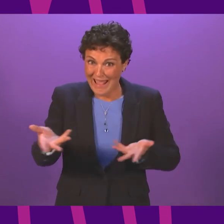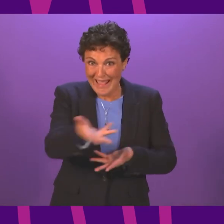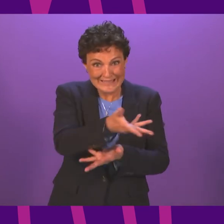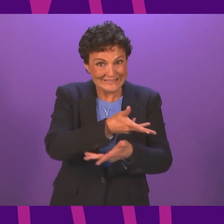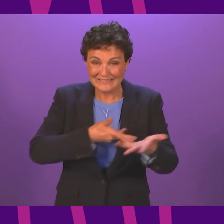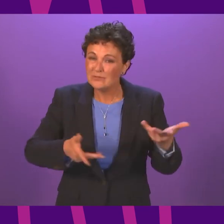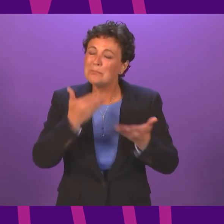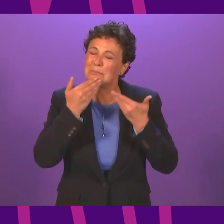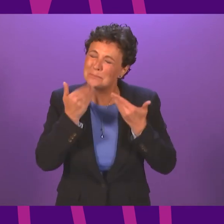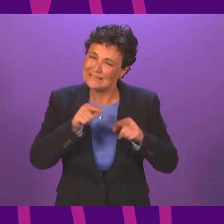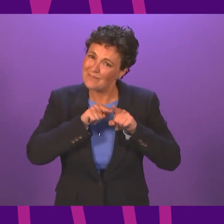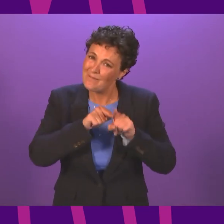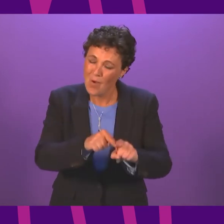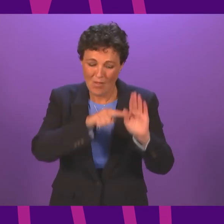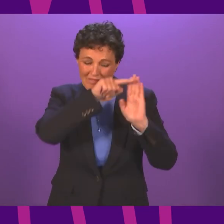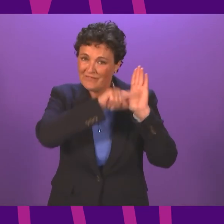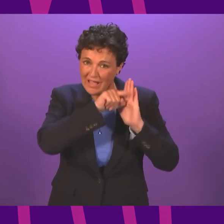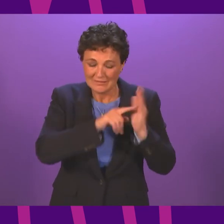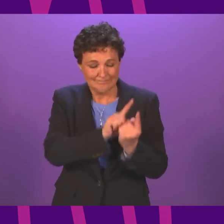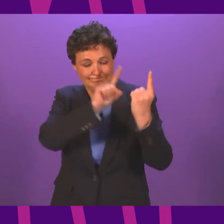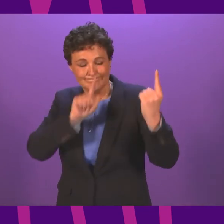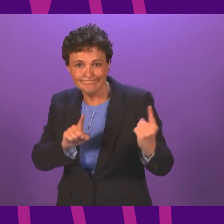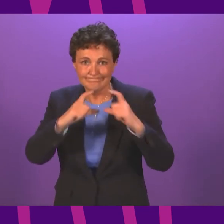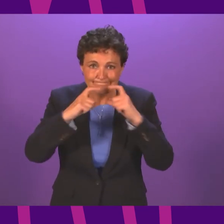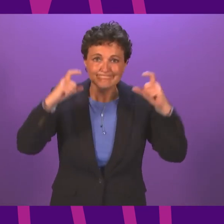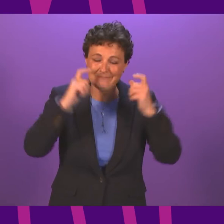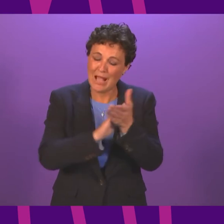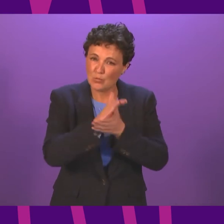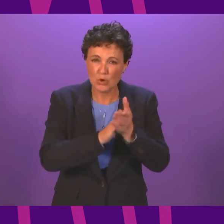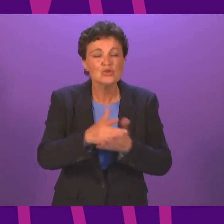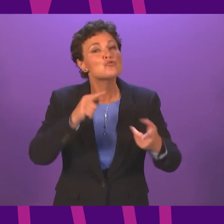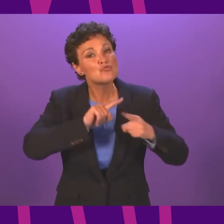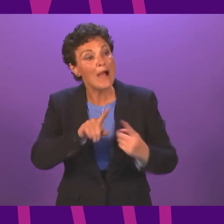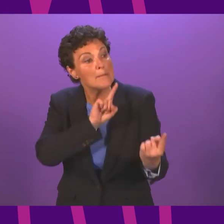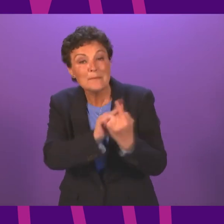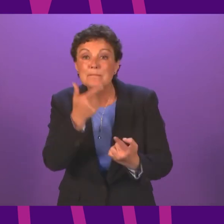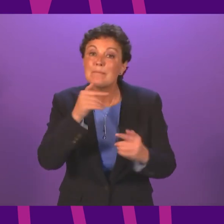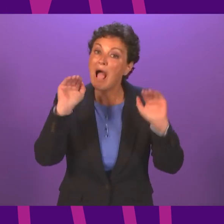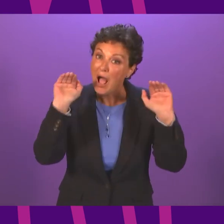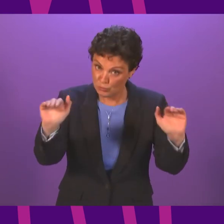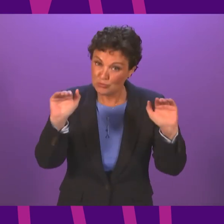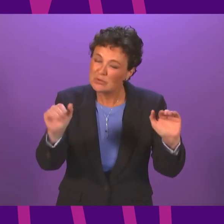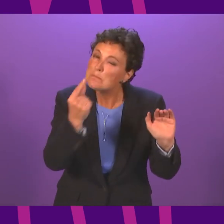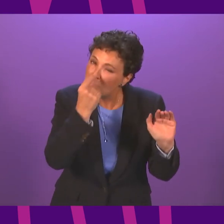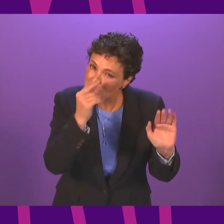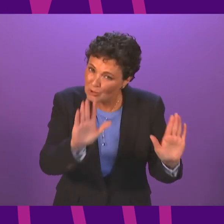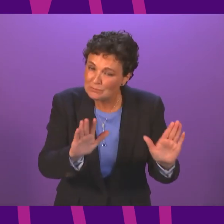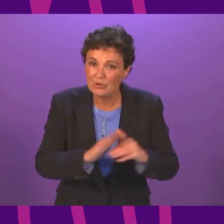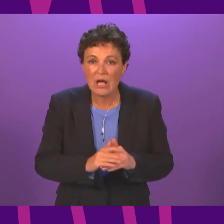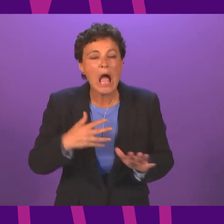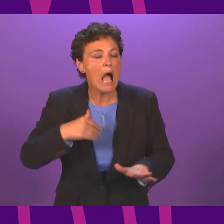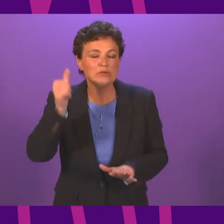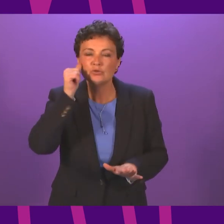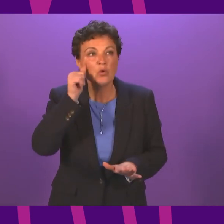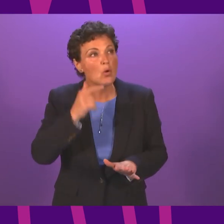advice on physical distancing, hand washing and face coverings. Try to meet others outdoors as much as possible. We know that no